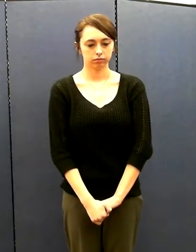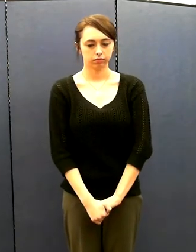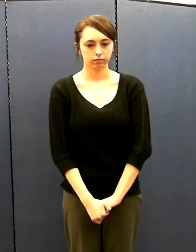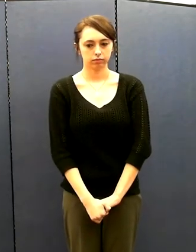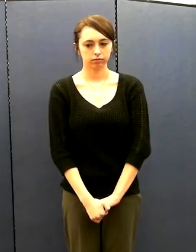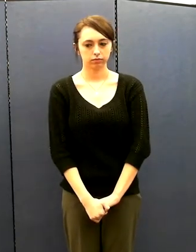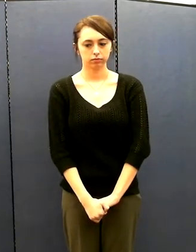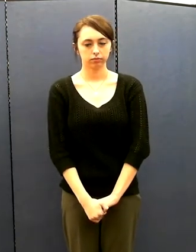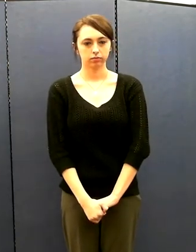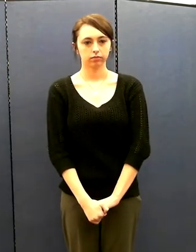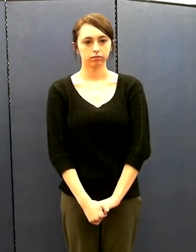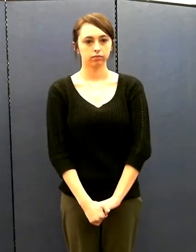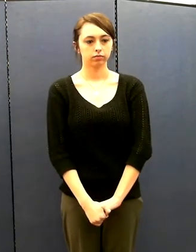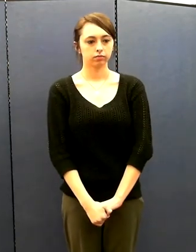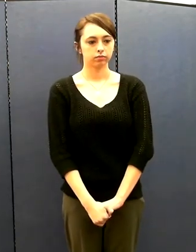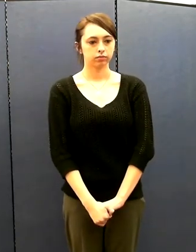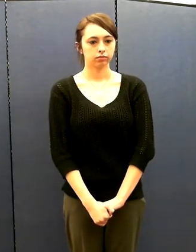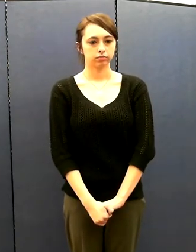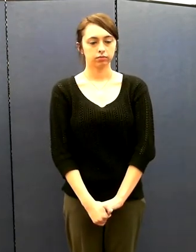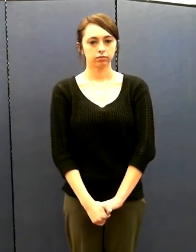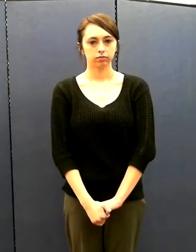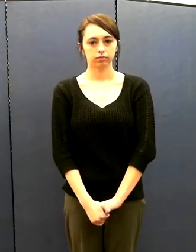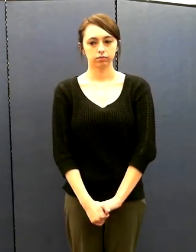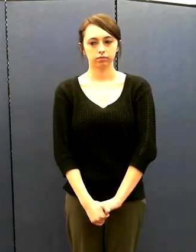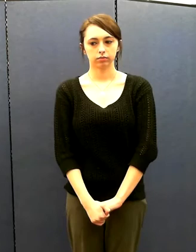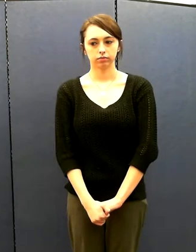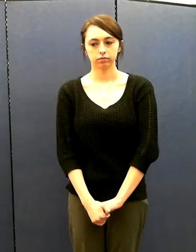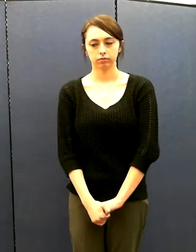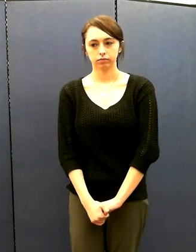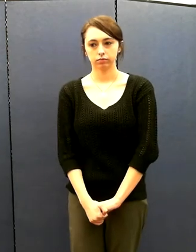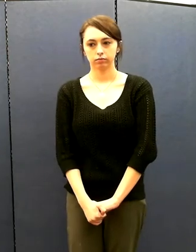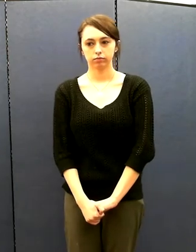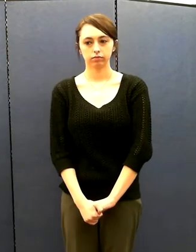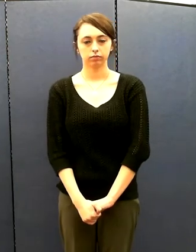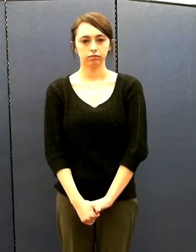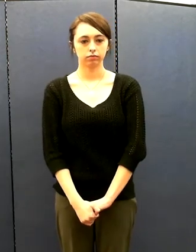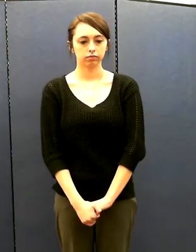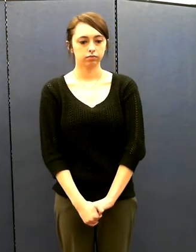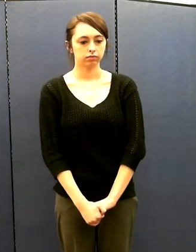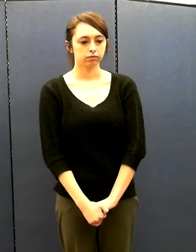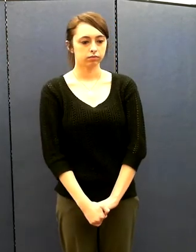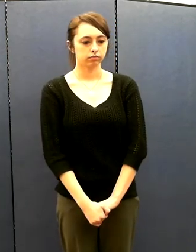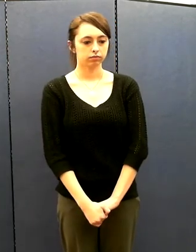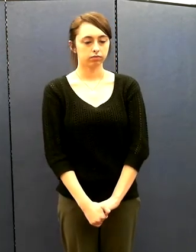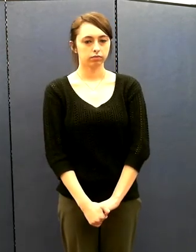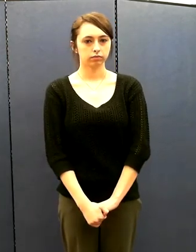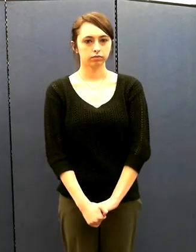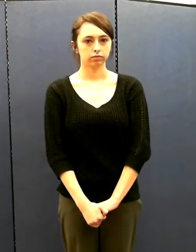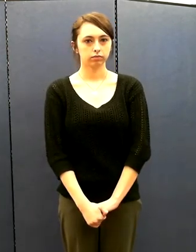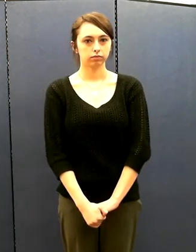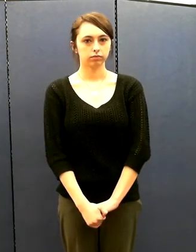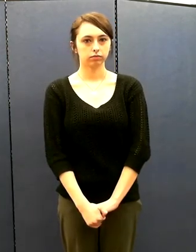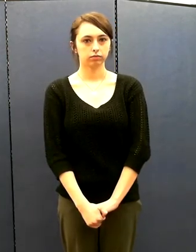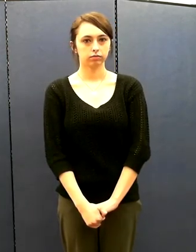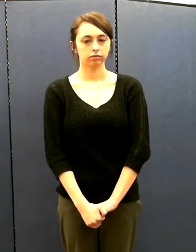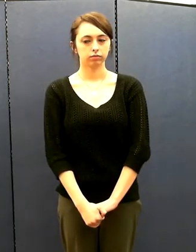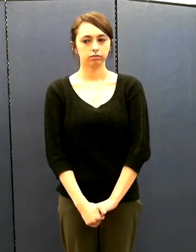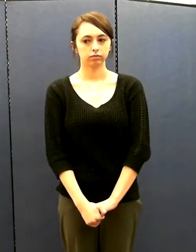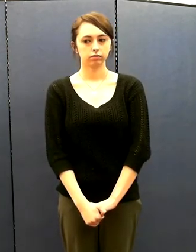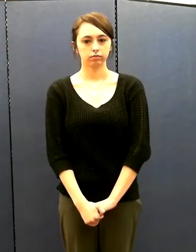In the advanced courses that we teach, there's a BRC II and an advanced rider course. Each of those you take on your